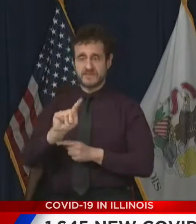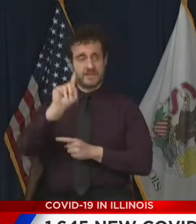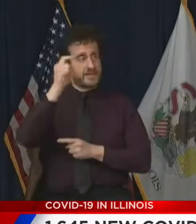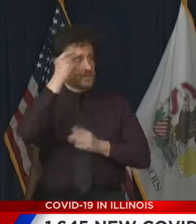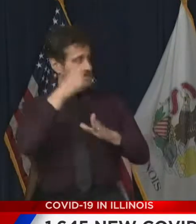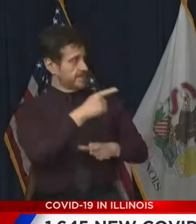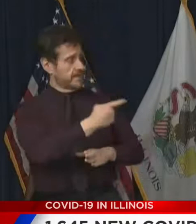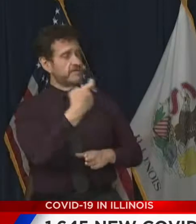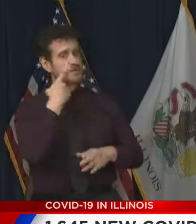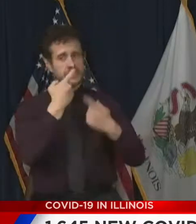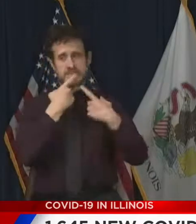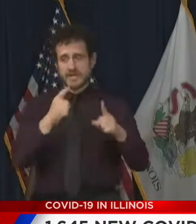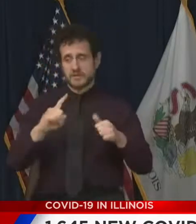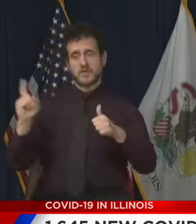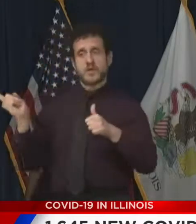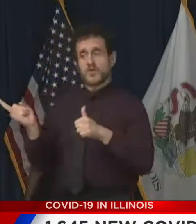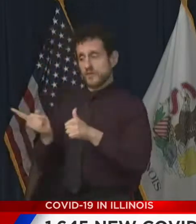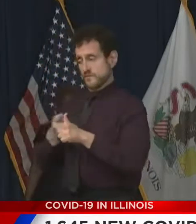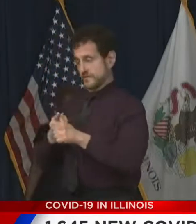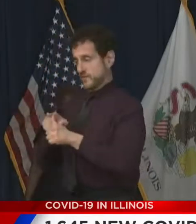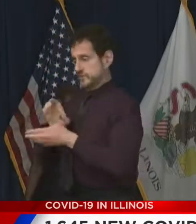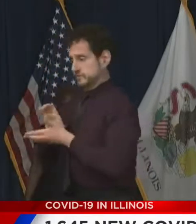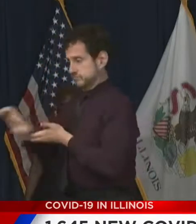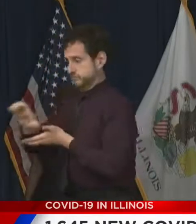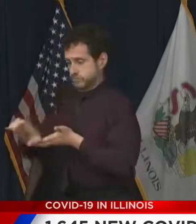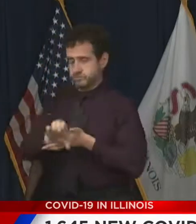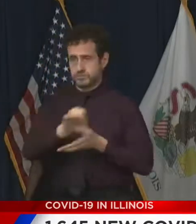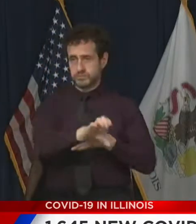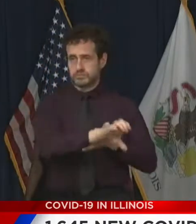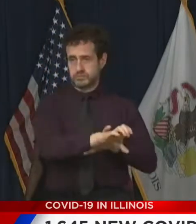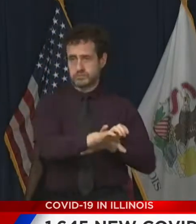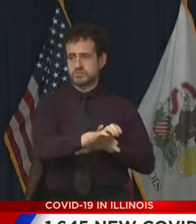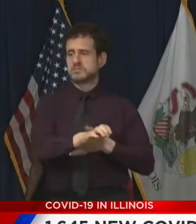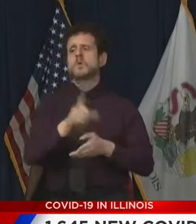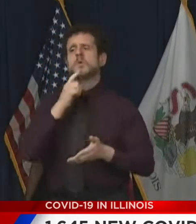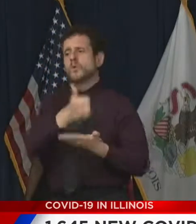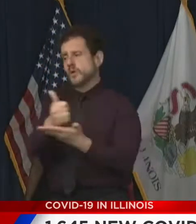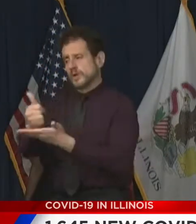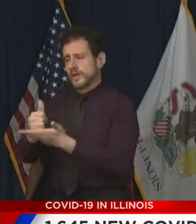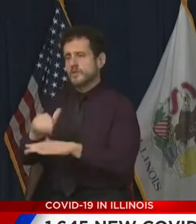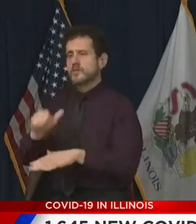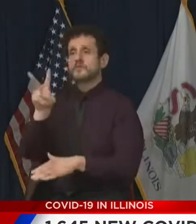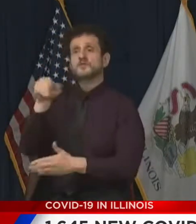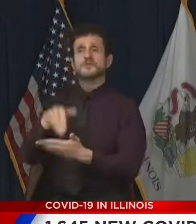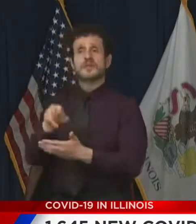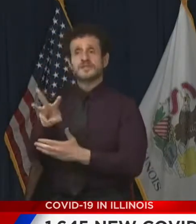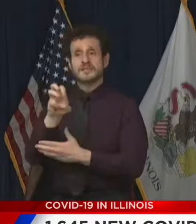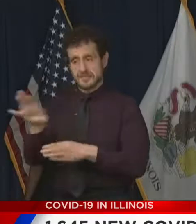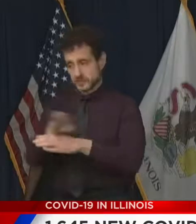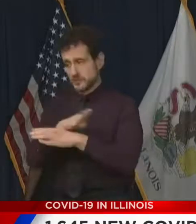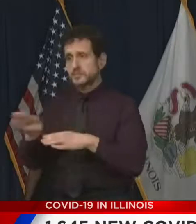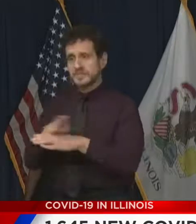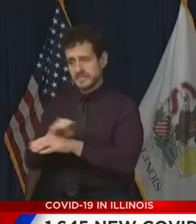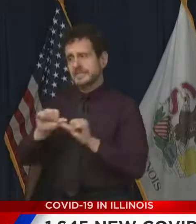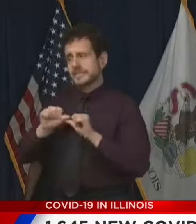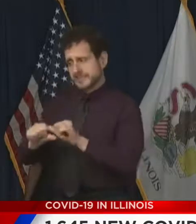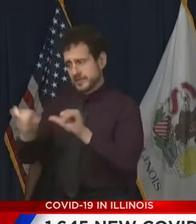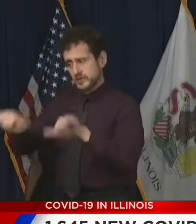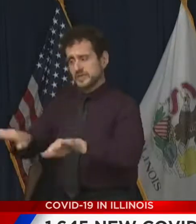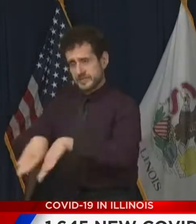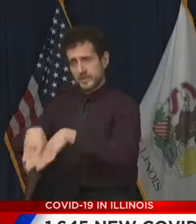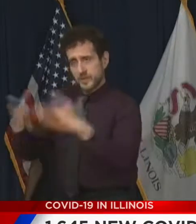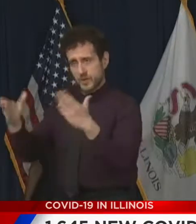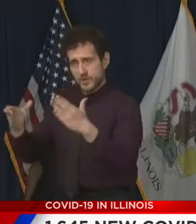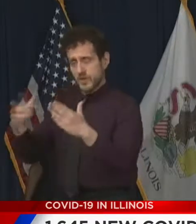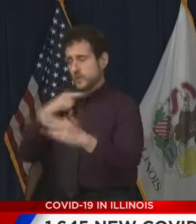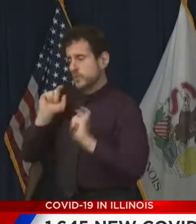of our Illinois Business Interruption Grants, or the BIG program, will extend a lifeline to more than 2,600 businesses with $46 million in